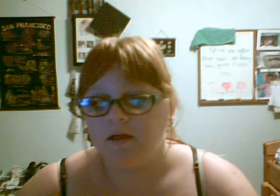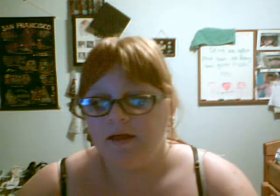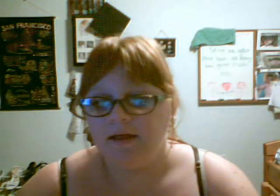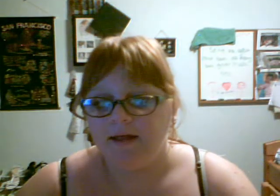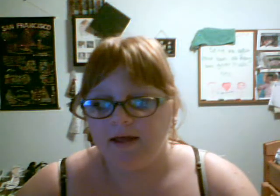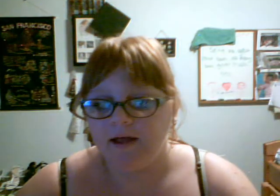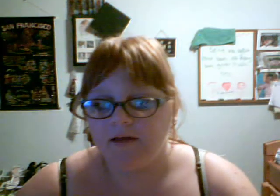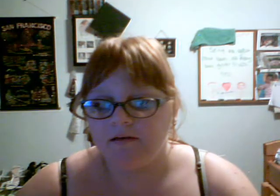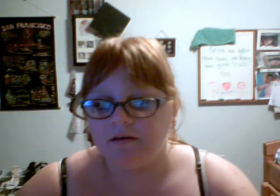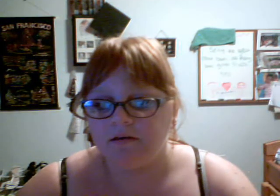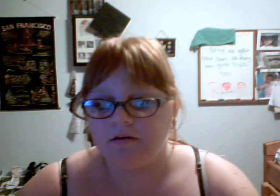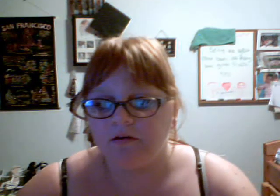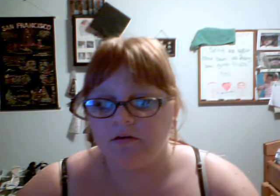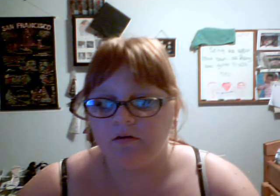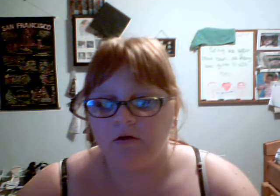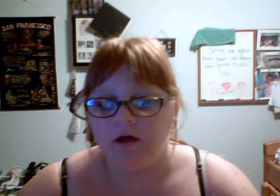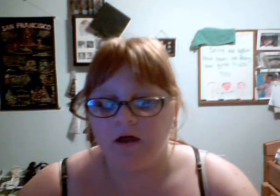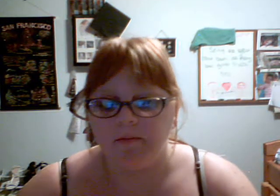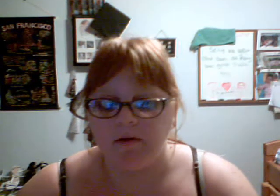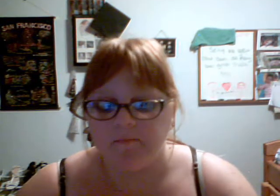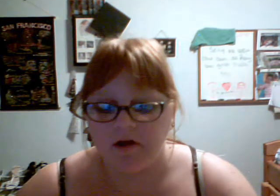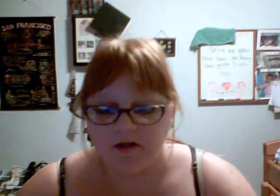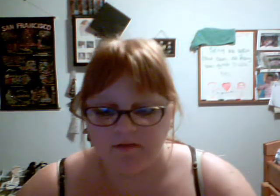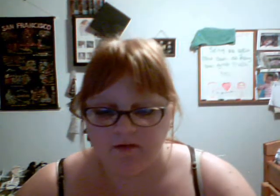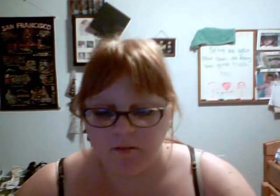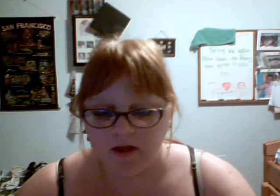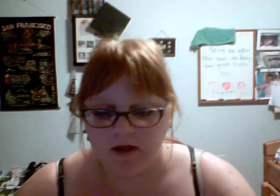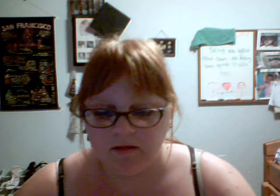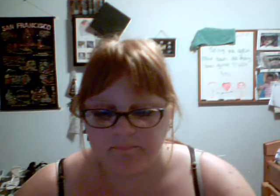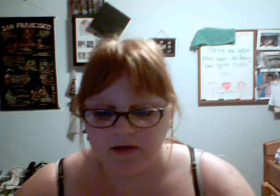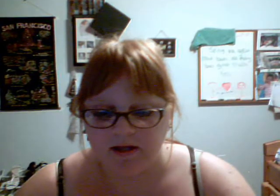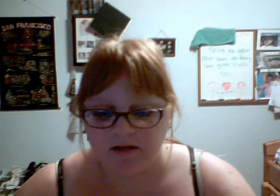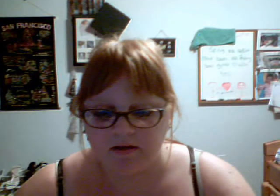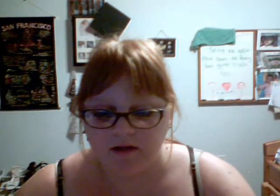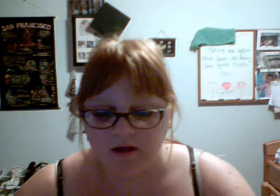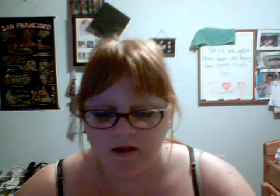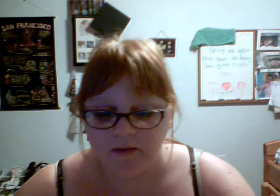Hey guys, so, um, I'm coming down to the record update. Um,